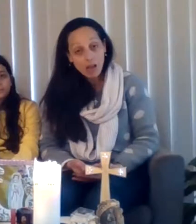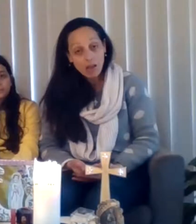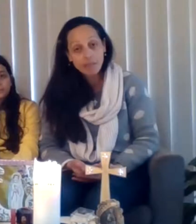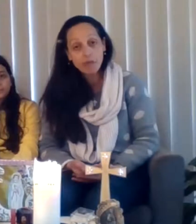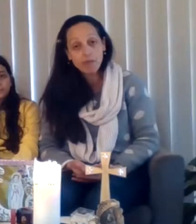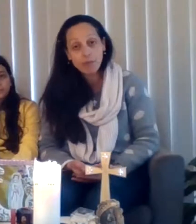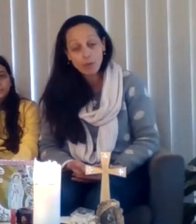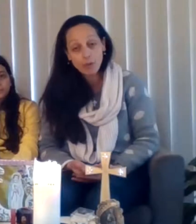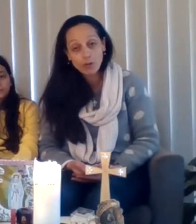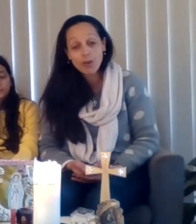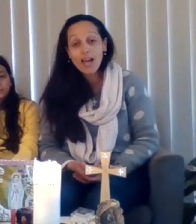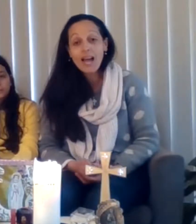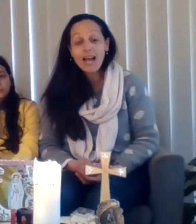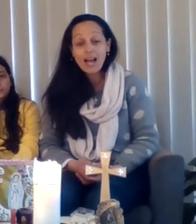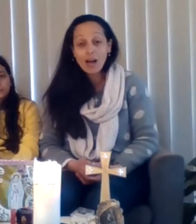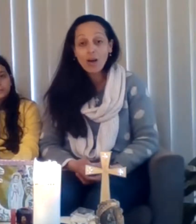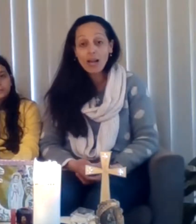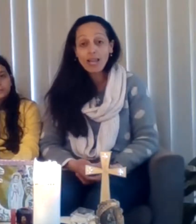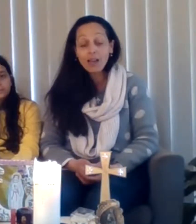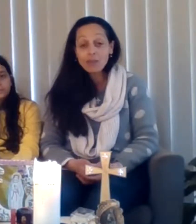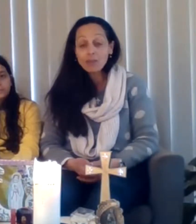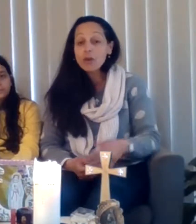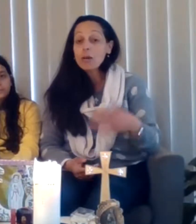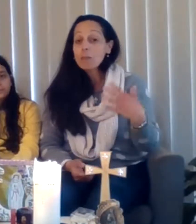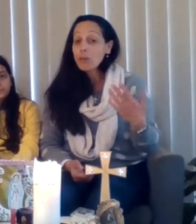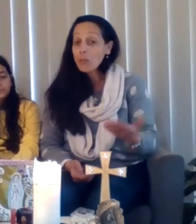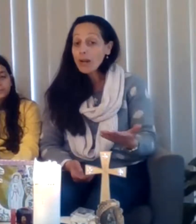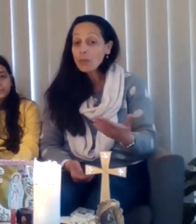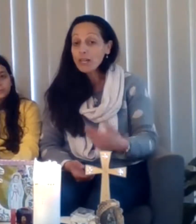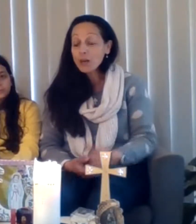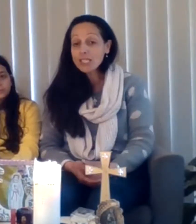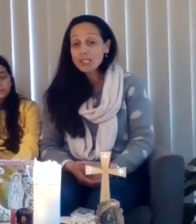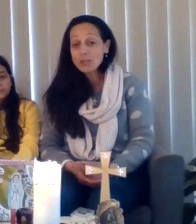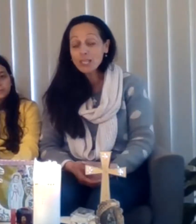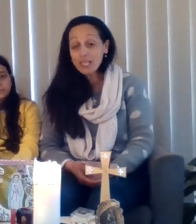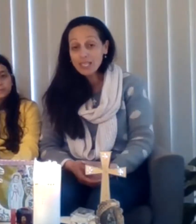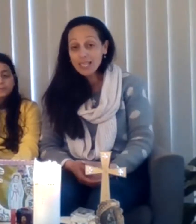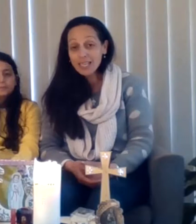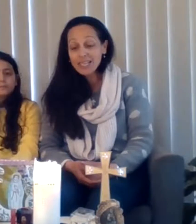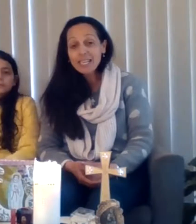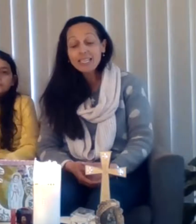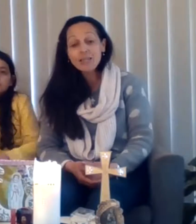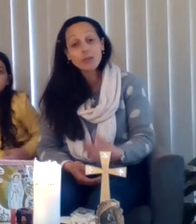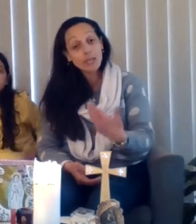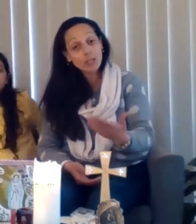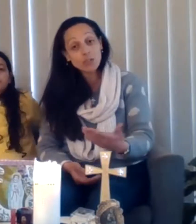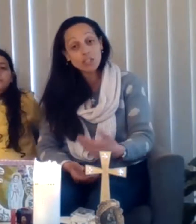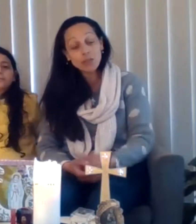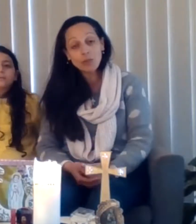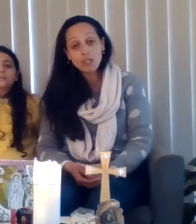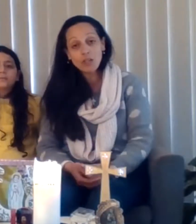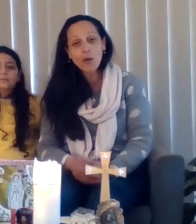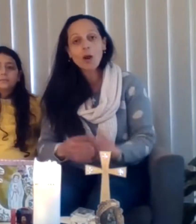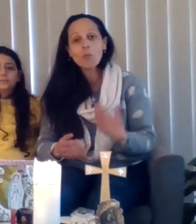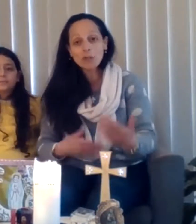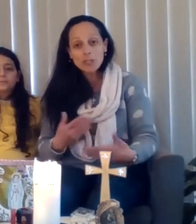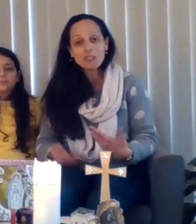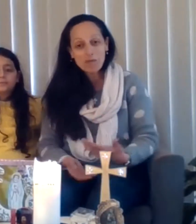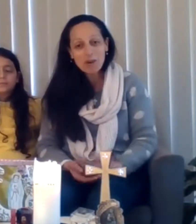life before you. How I love you. But the way we're going to do it here, we're going to watch a little video and I want you to